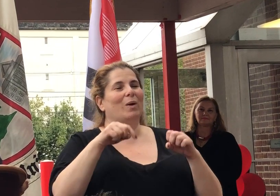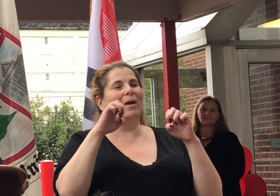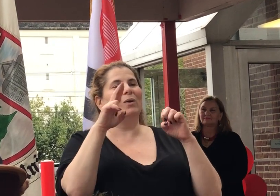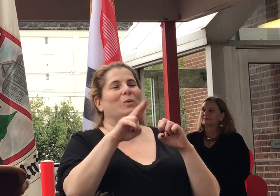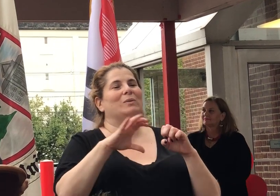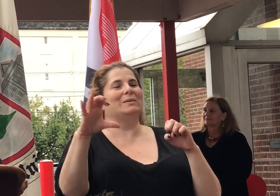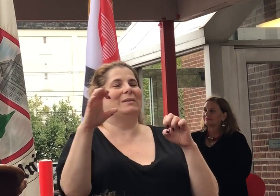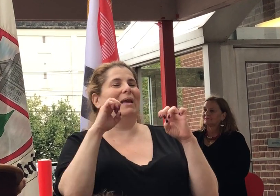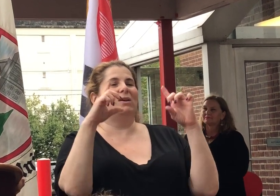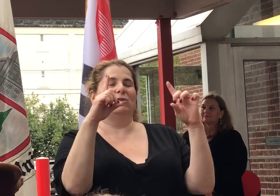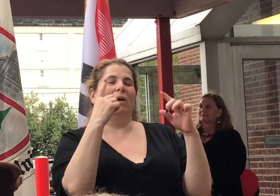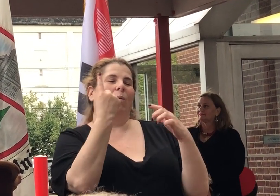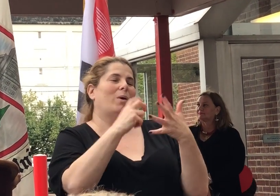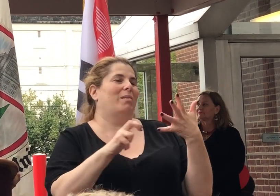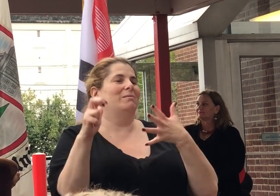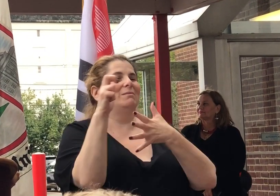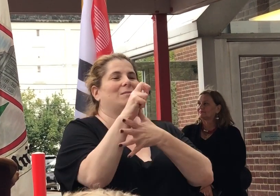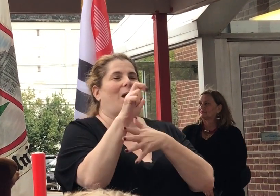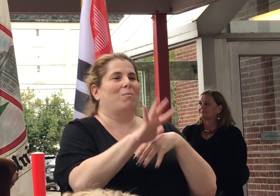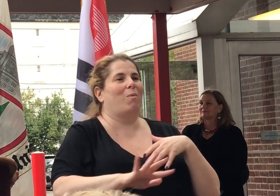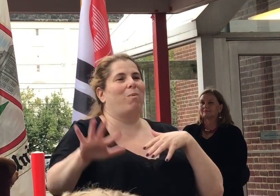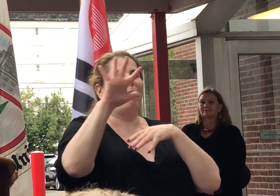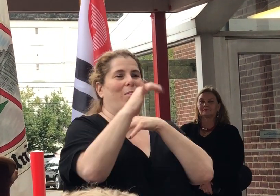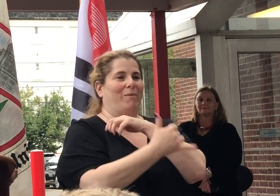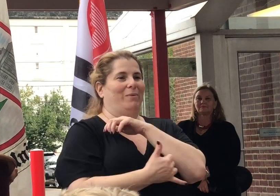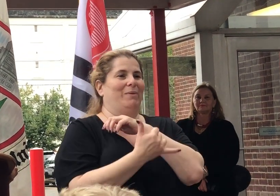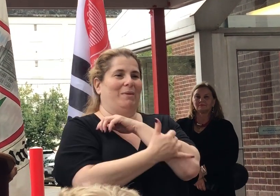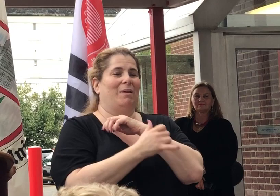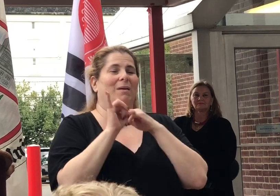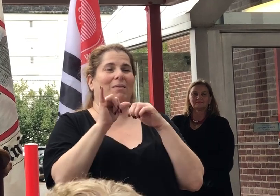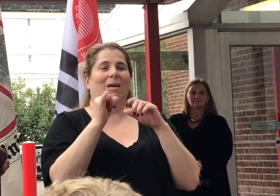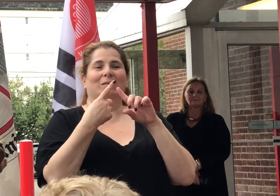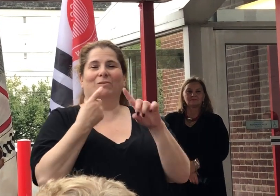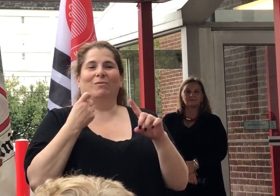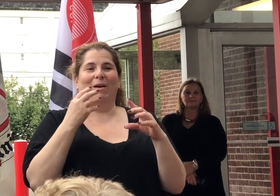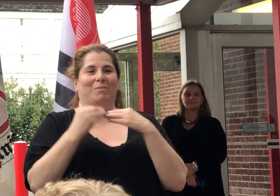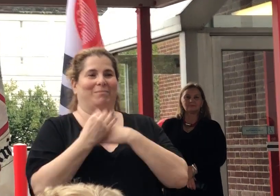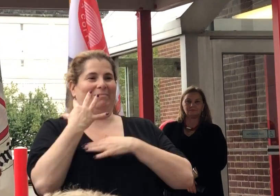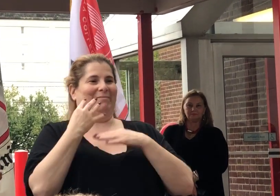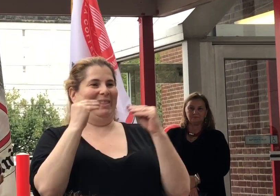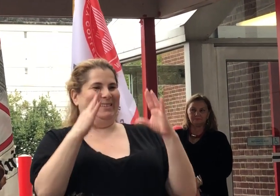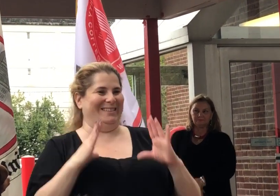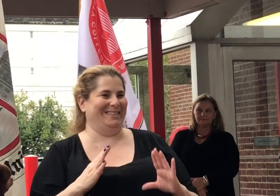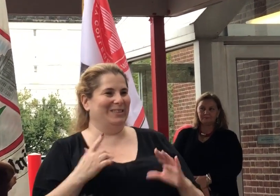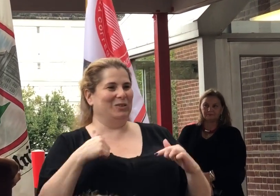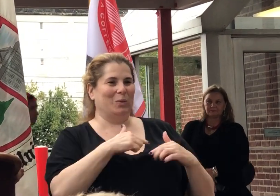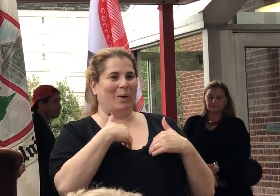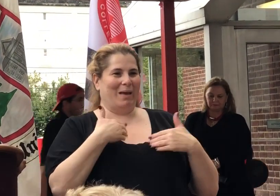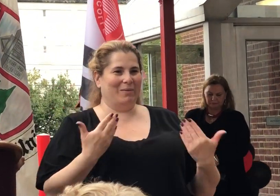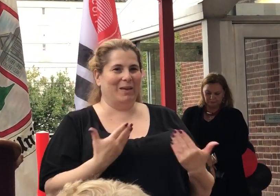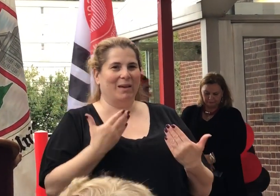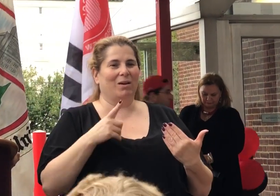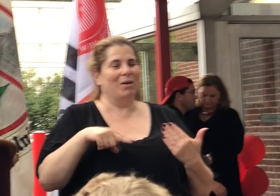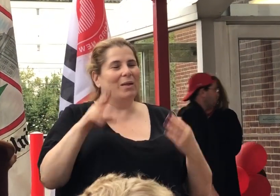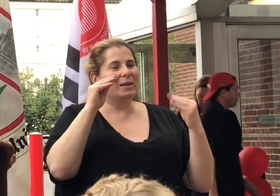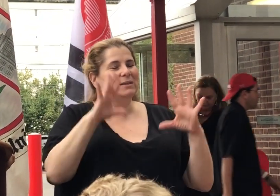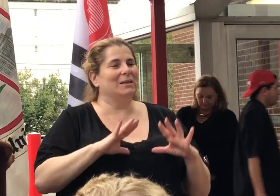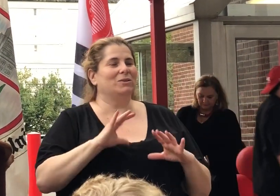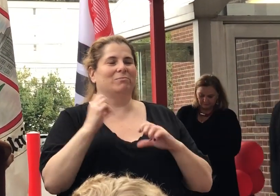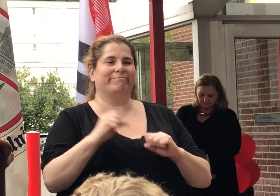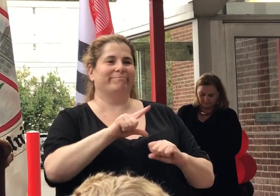College is amongst the top in the whole entire country. And that's because of the teachers we have here and the teachers that are qualified